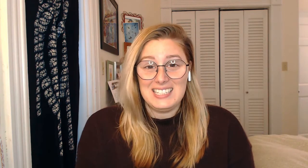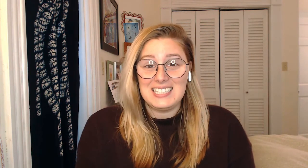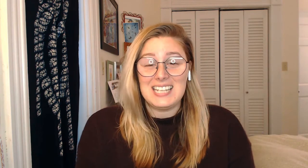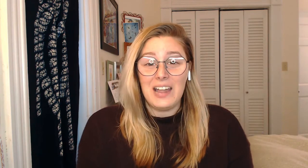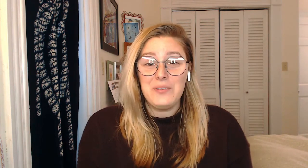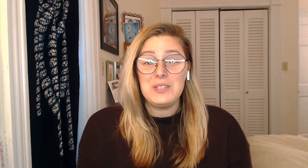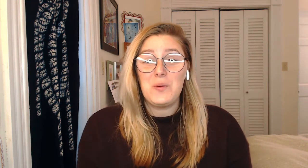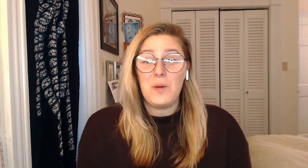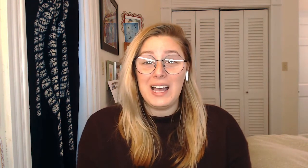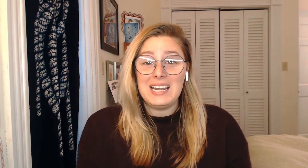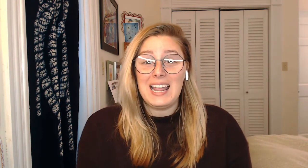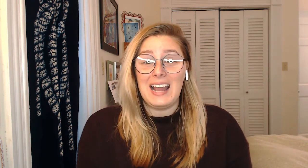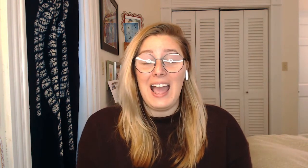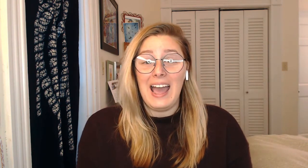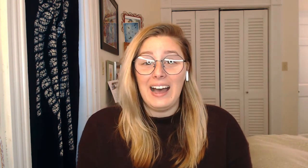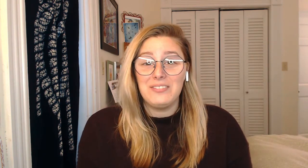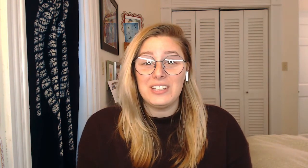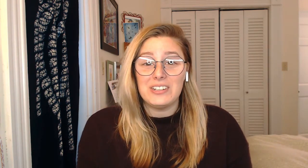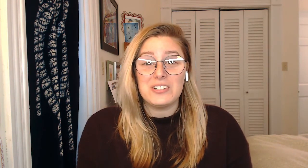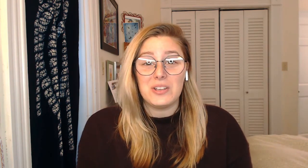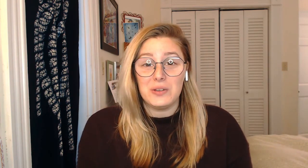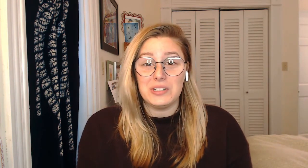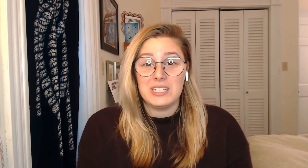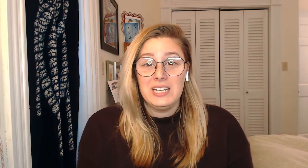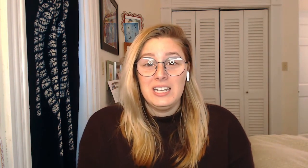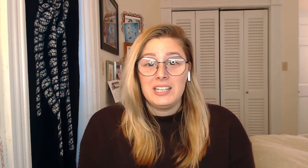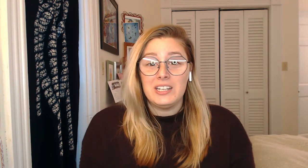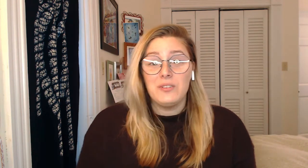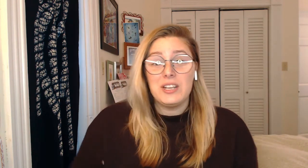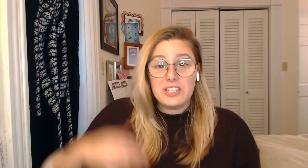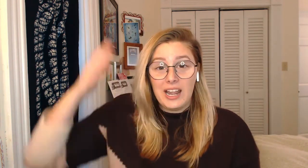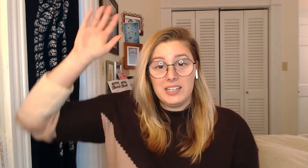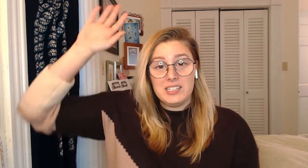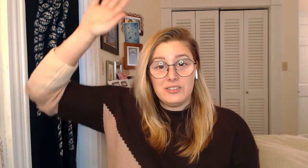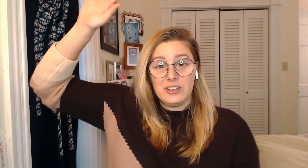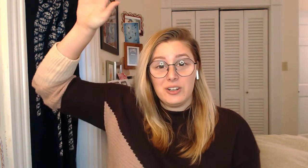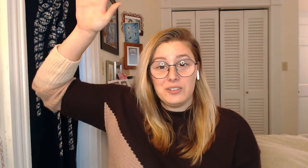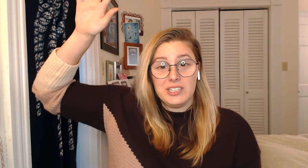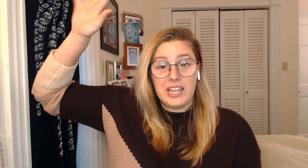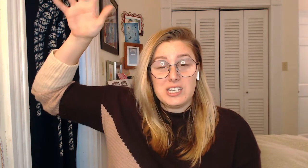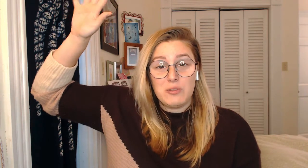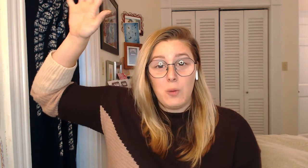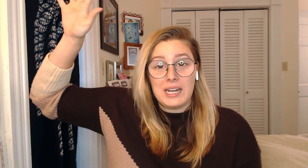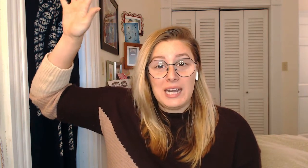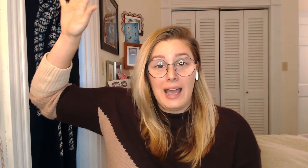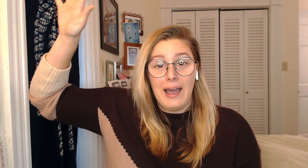I was one and a half years old. Can you raise your hand if you're over the age of one and a half?